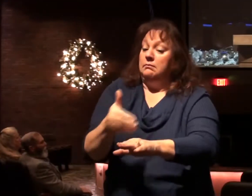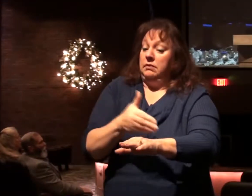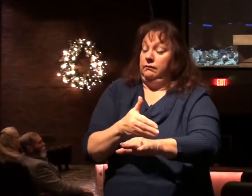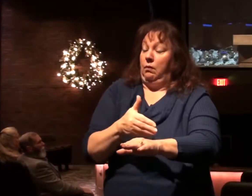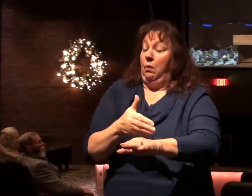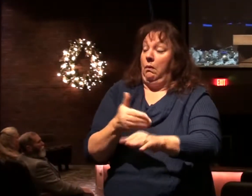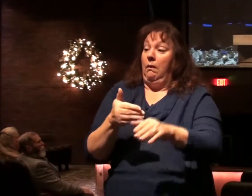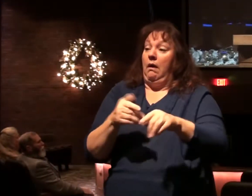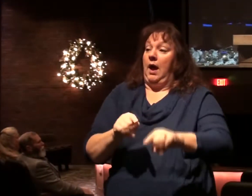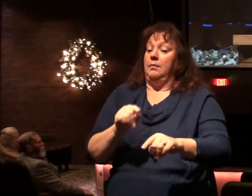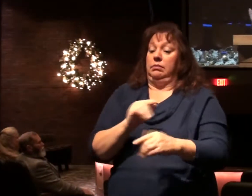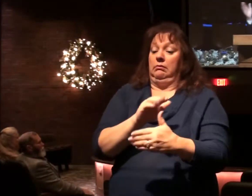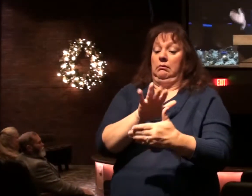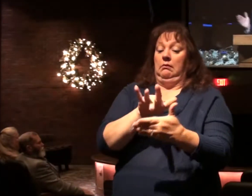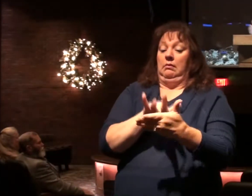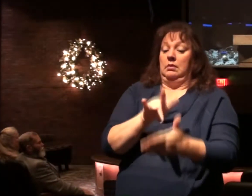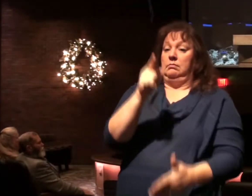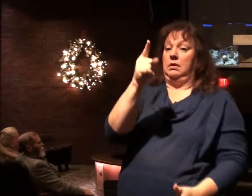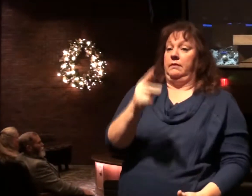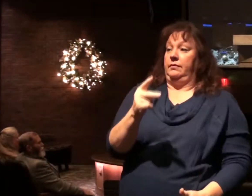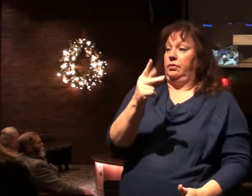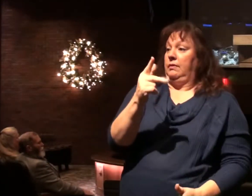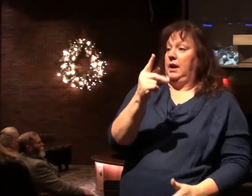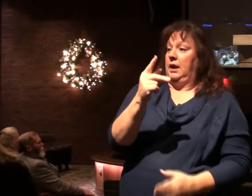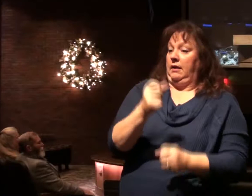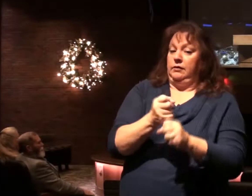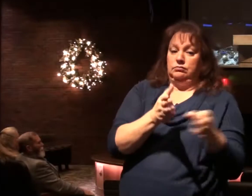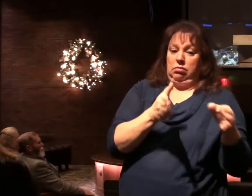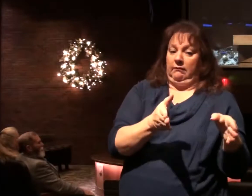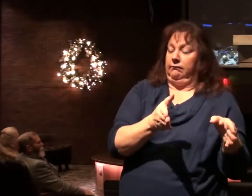you get to the middle of that seven-year period.